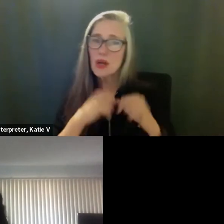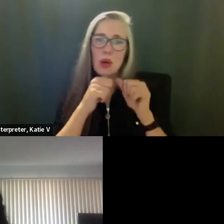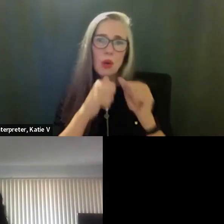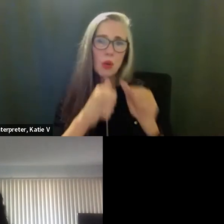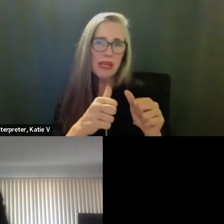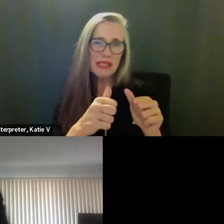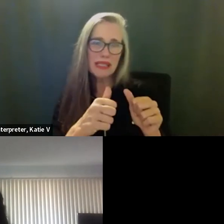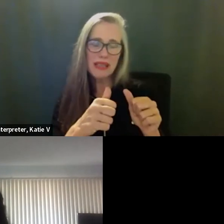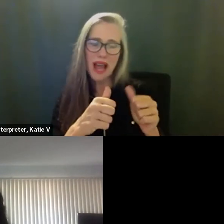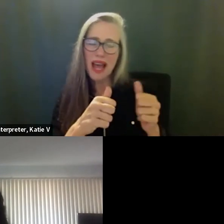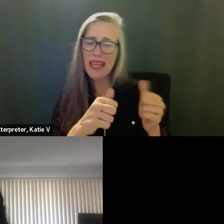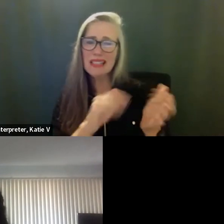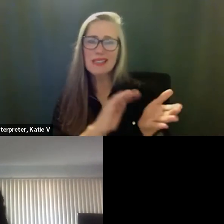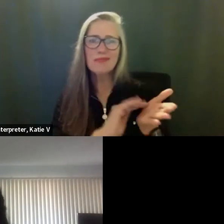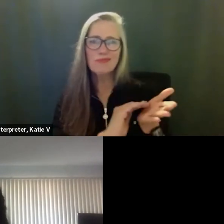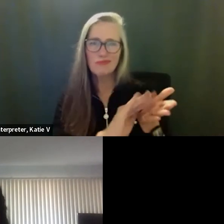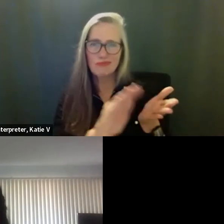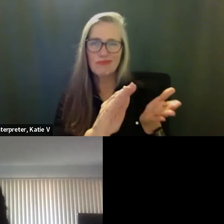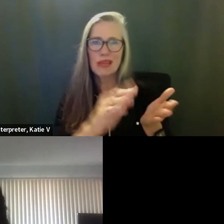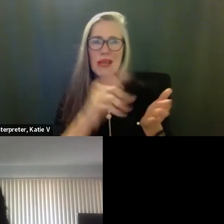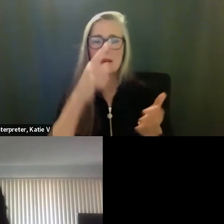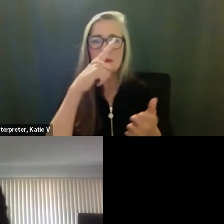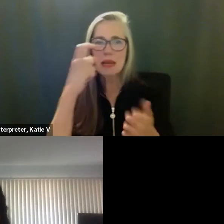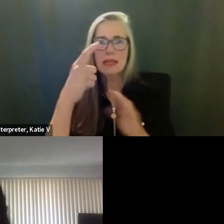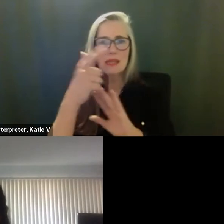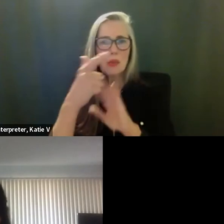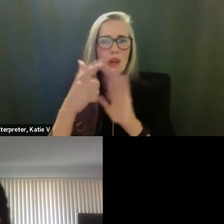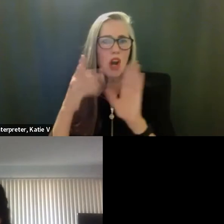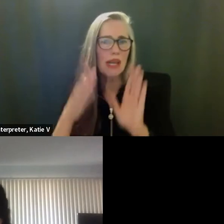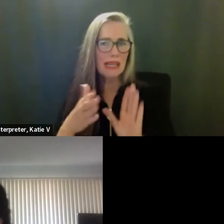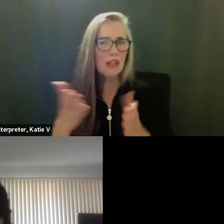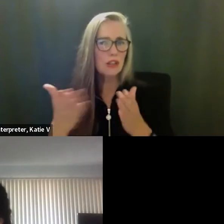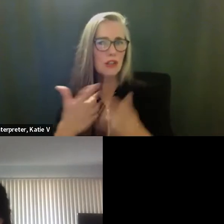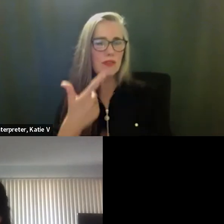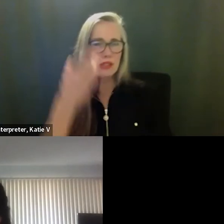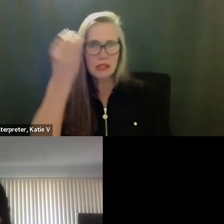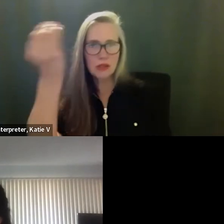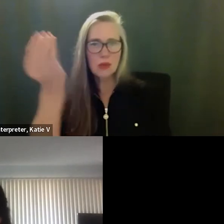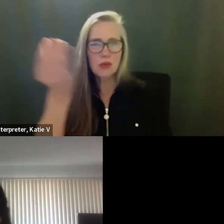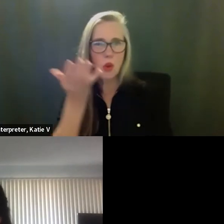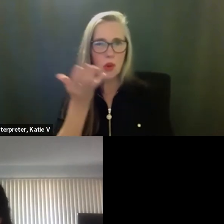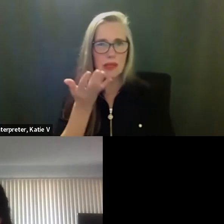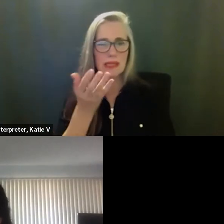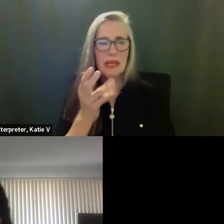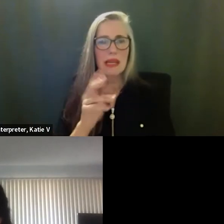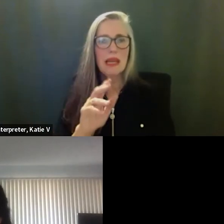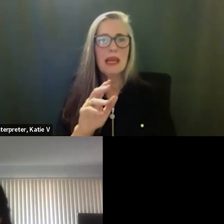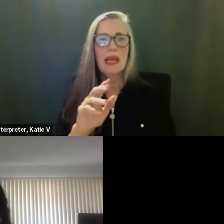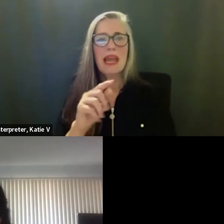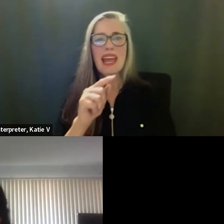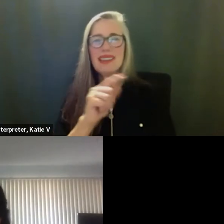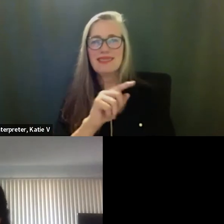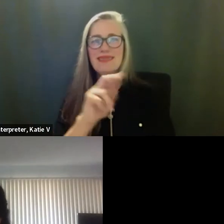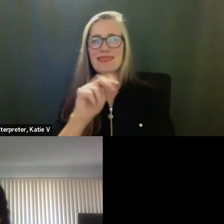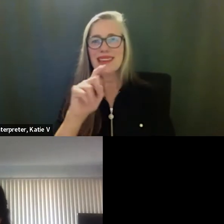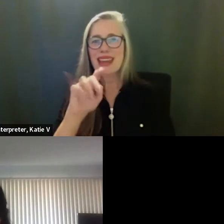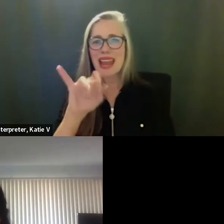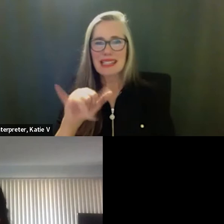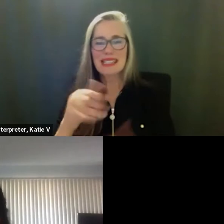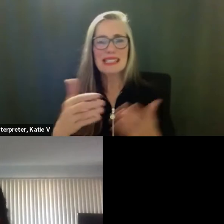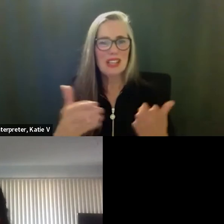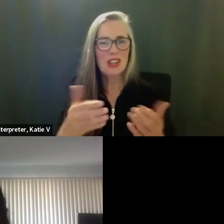um, based on the advice of our legal services. Um, and CETA is here to answer more questions if you have any.